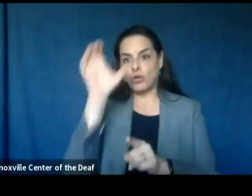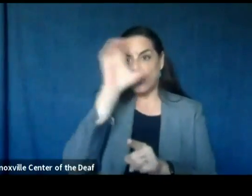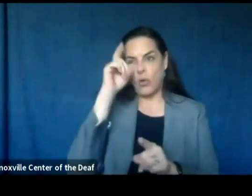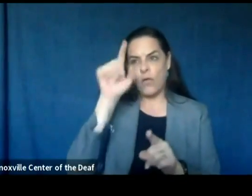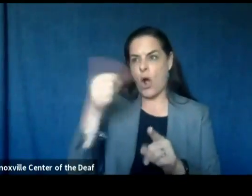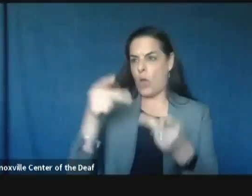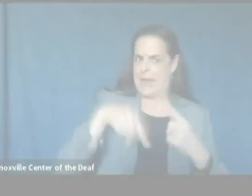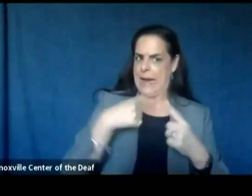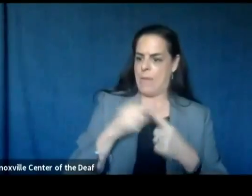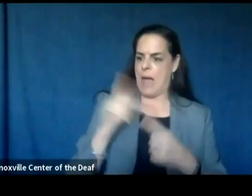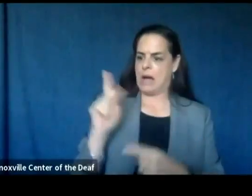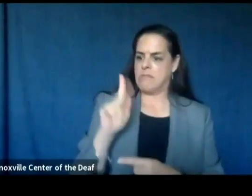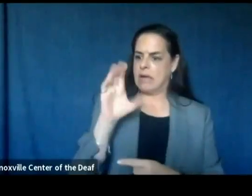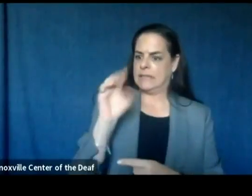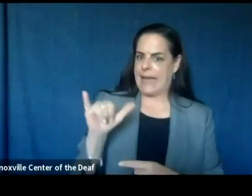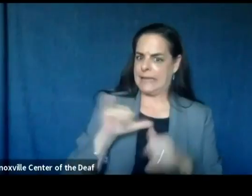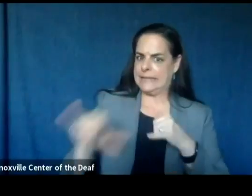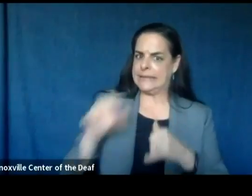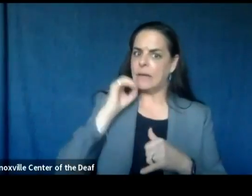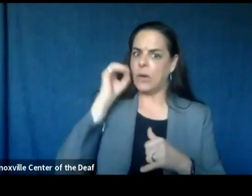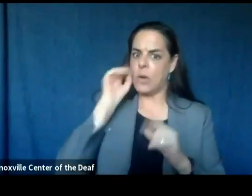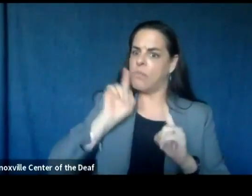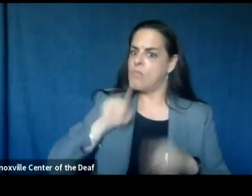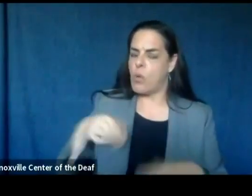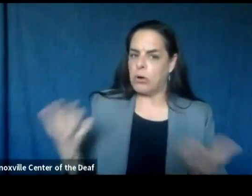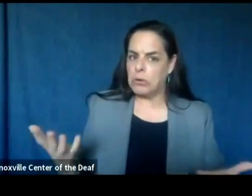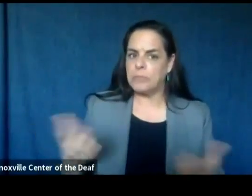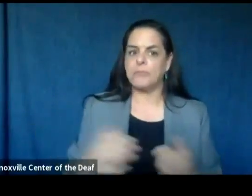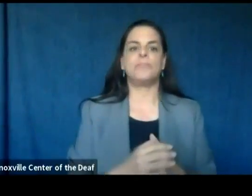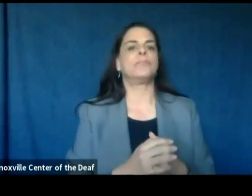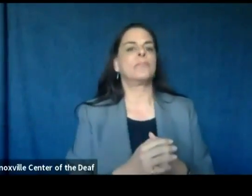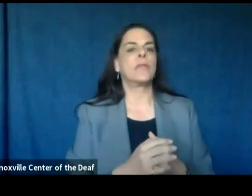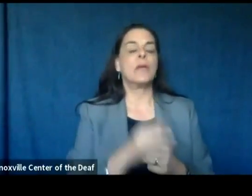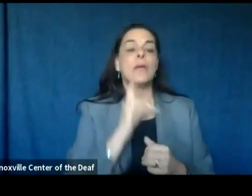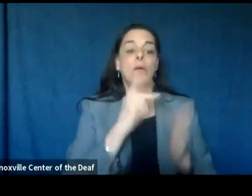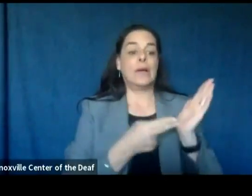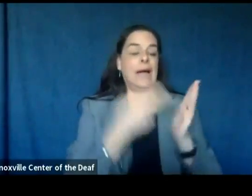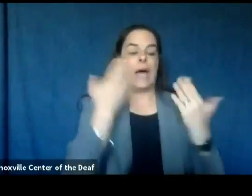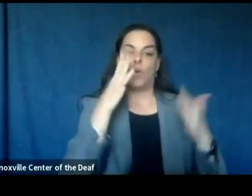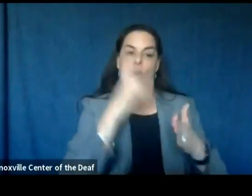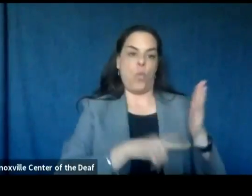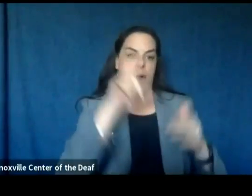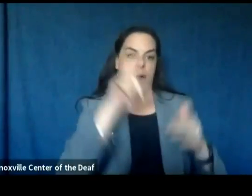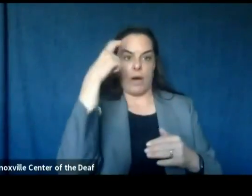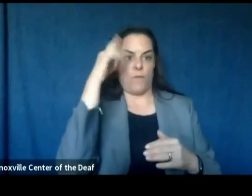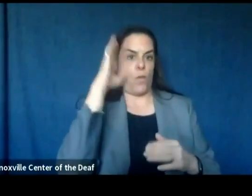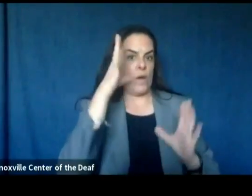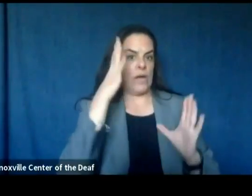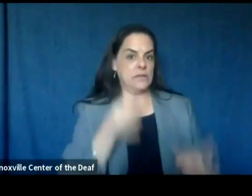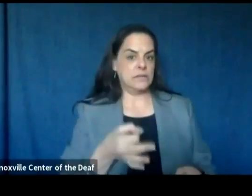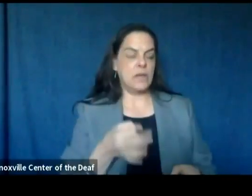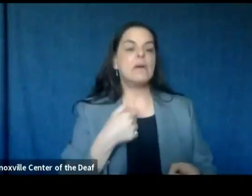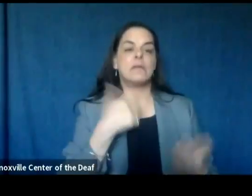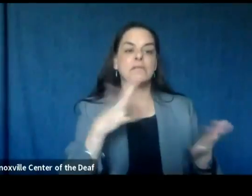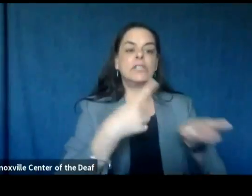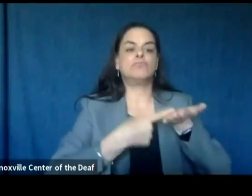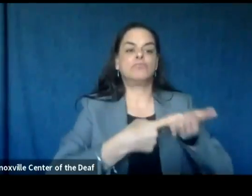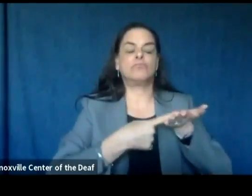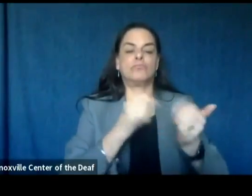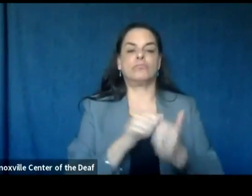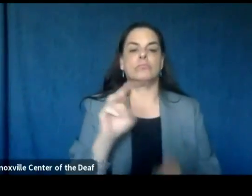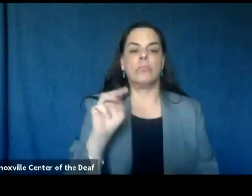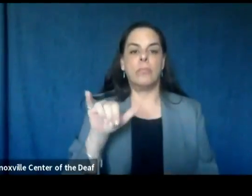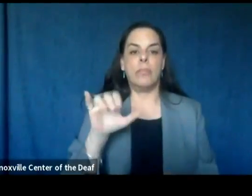throughout the community so i'm not sure what the governor is going to decide um and i've been in conversation with mayor Jacobs and we